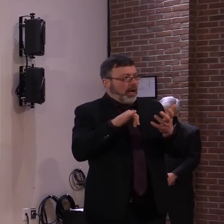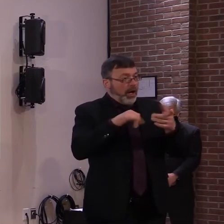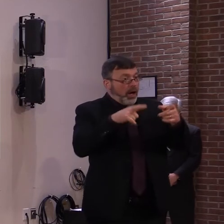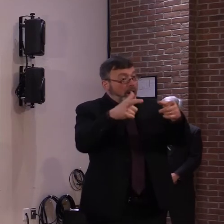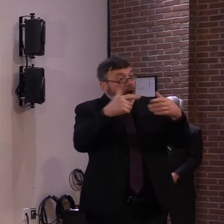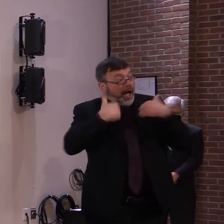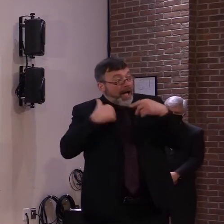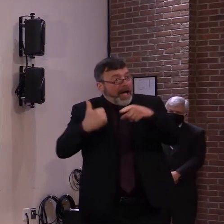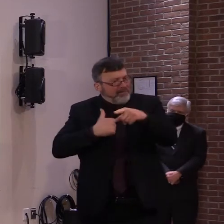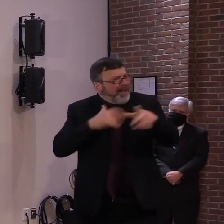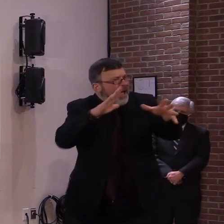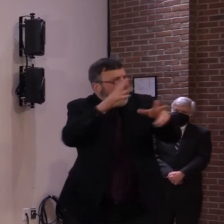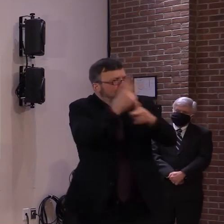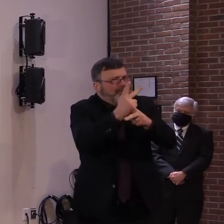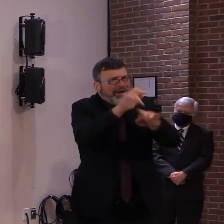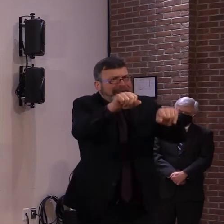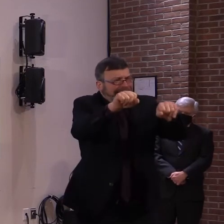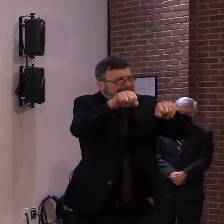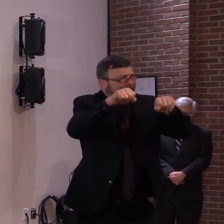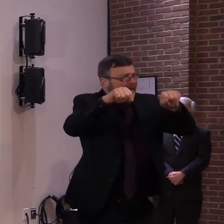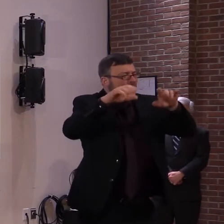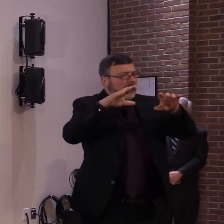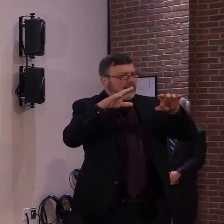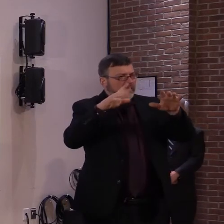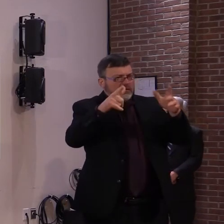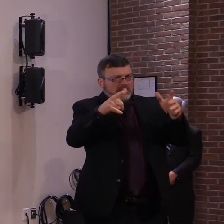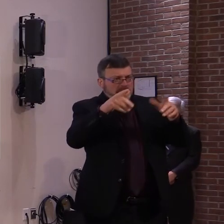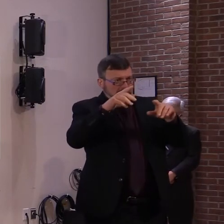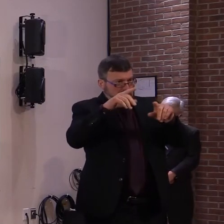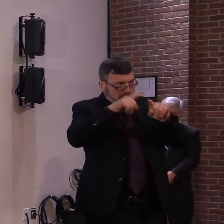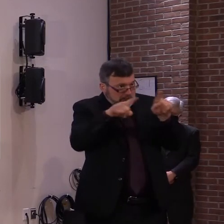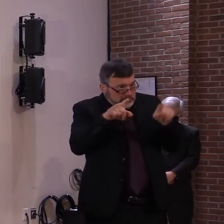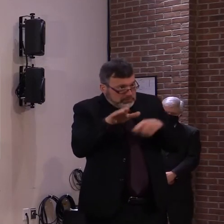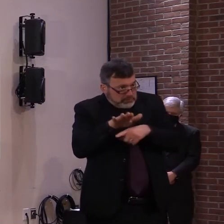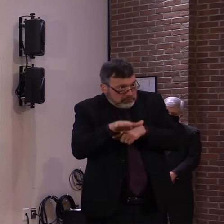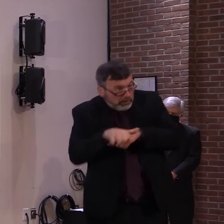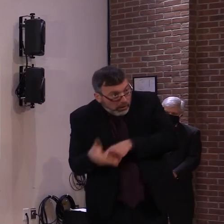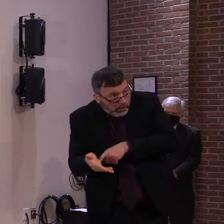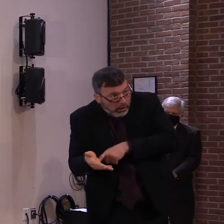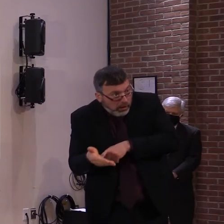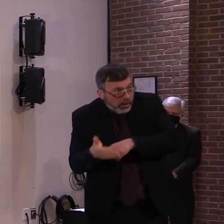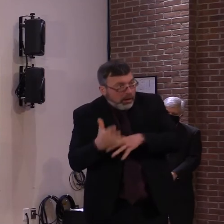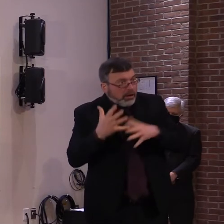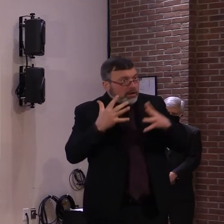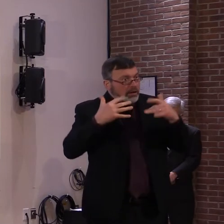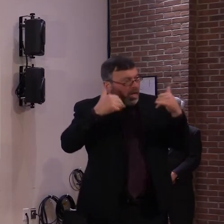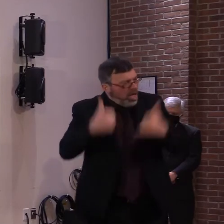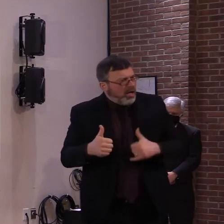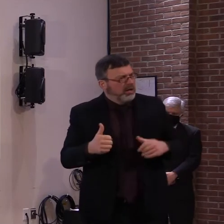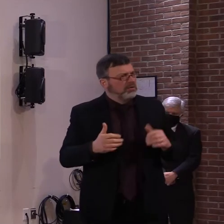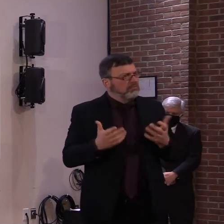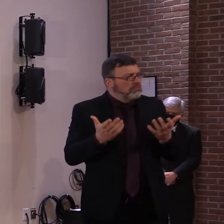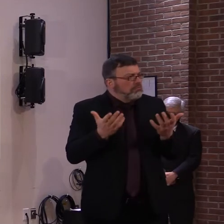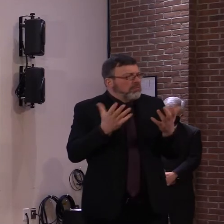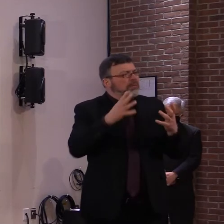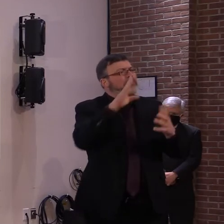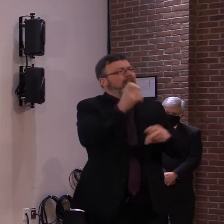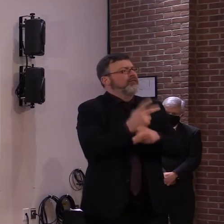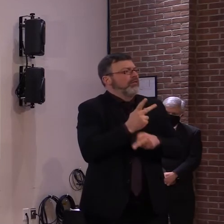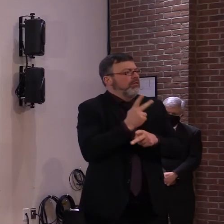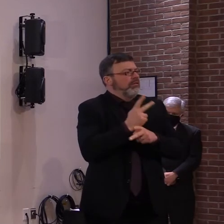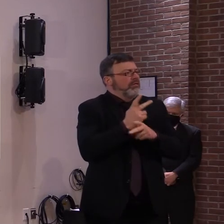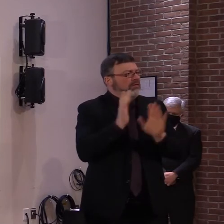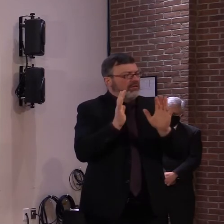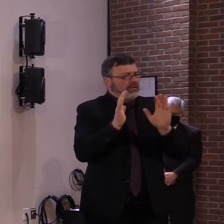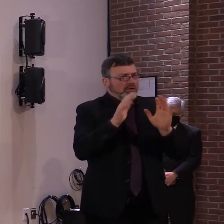therapy that they would always use to prevent any exacerbations of asthma during a time of, um, getting a viral